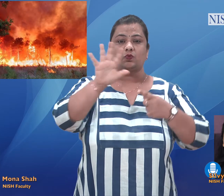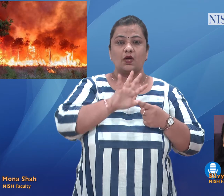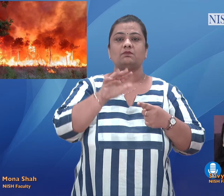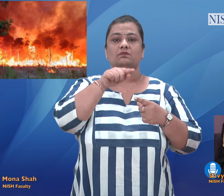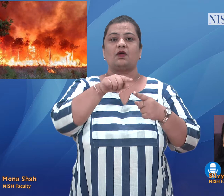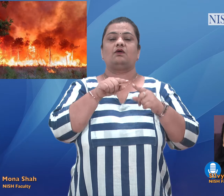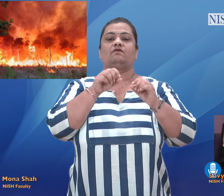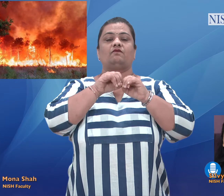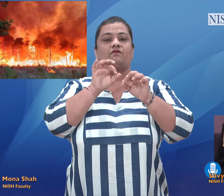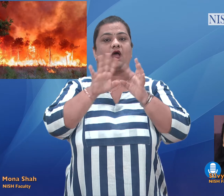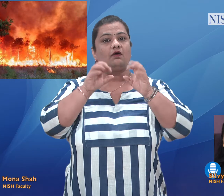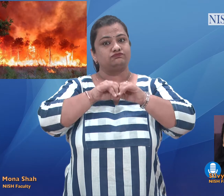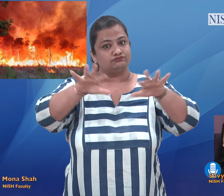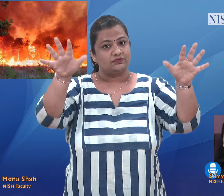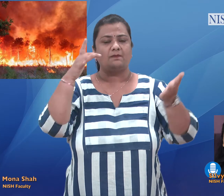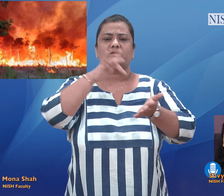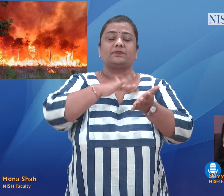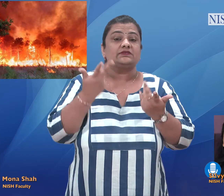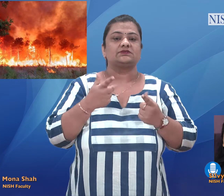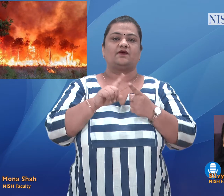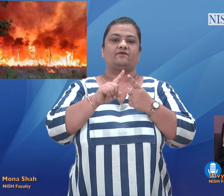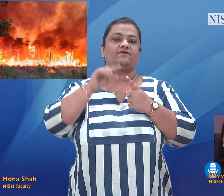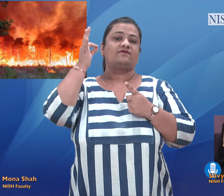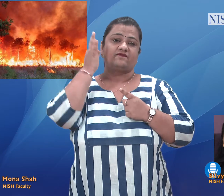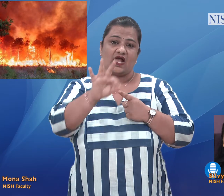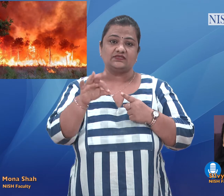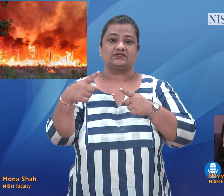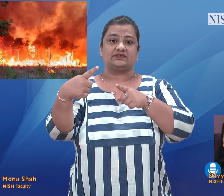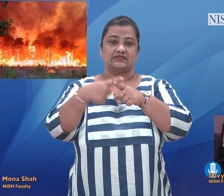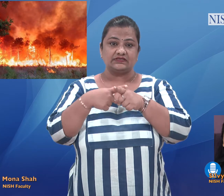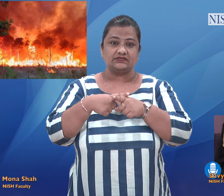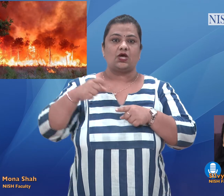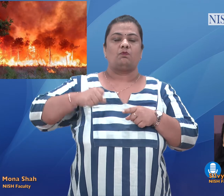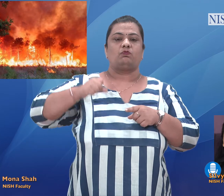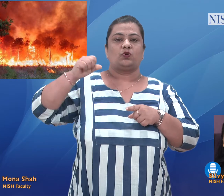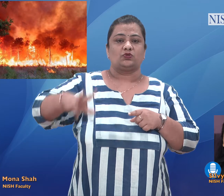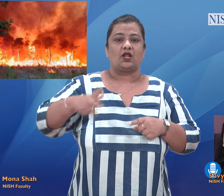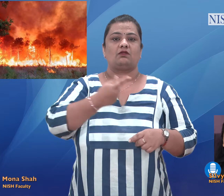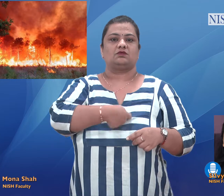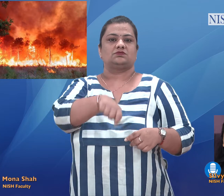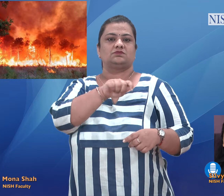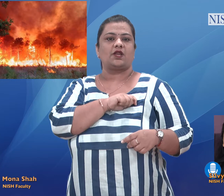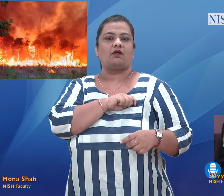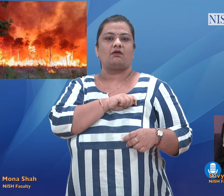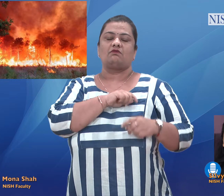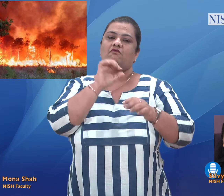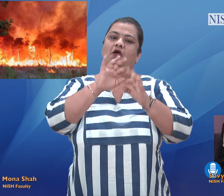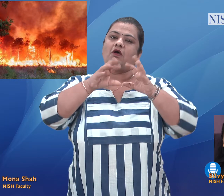Wildfires in France, Greece, Portugal and Spain have destroyed thousands of hectares of land, force, thousands of